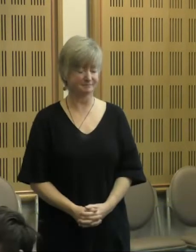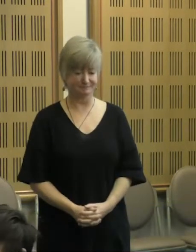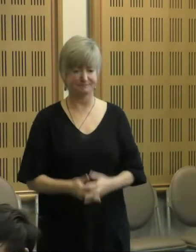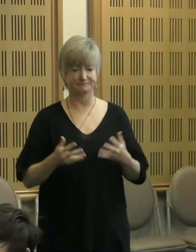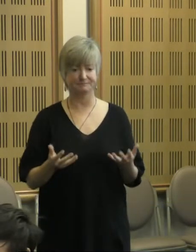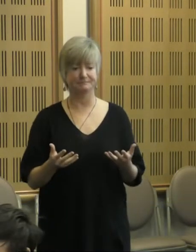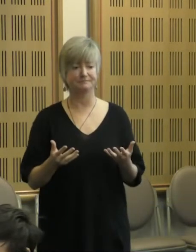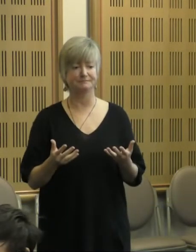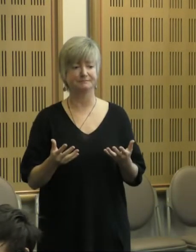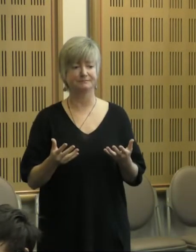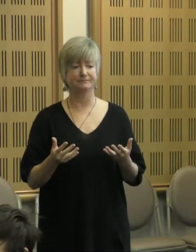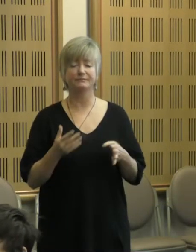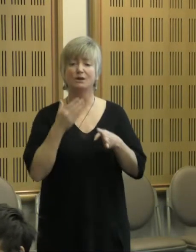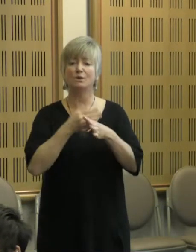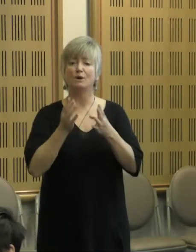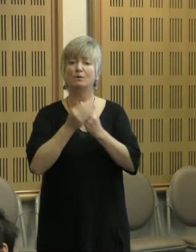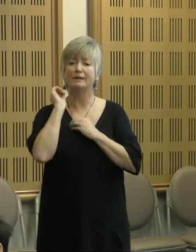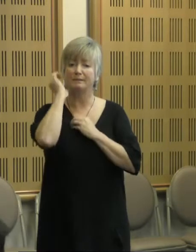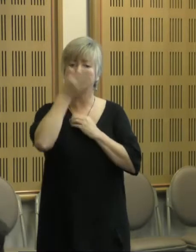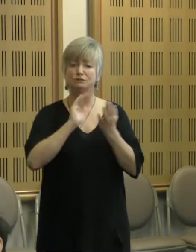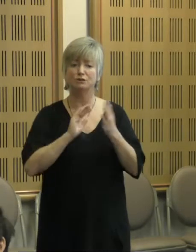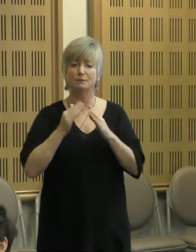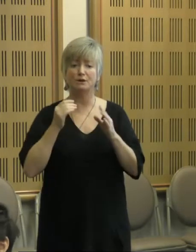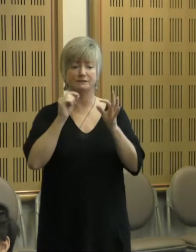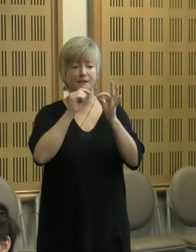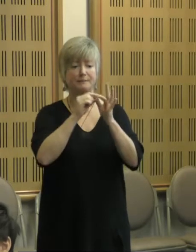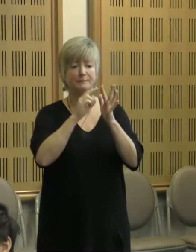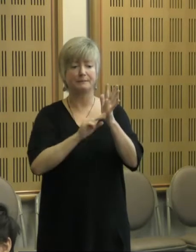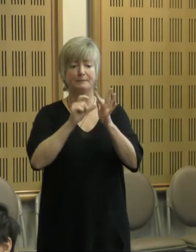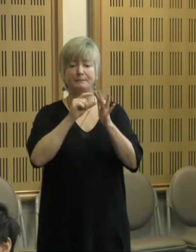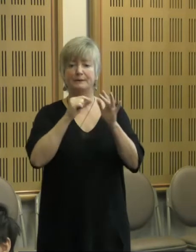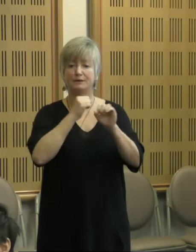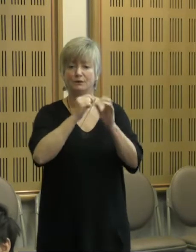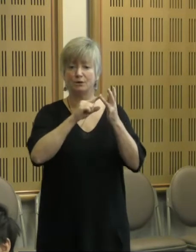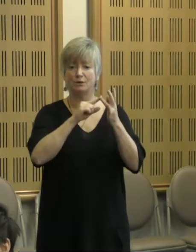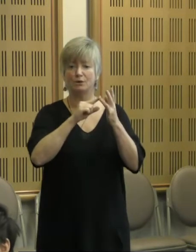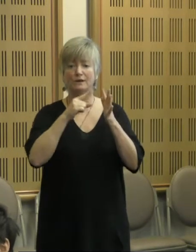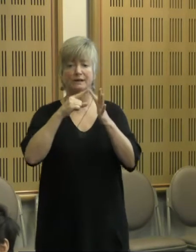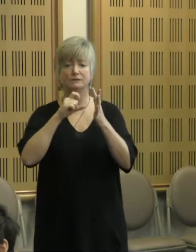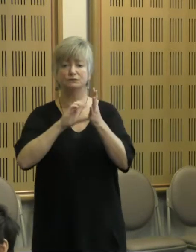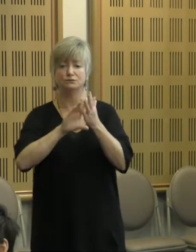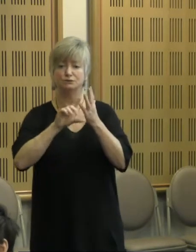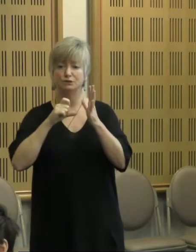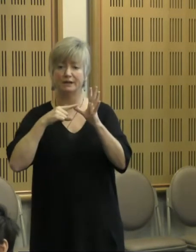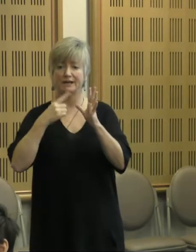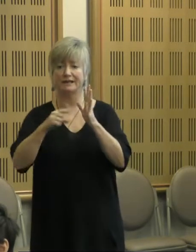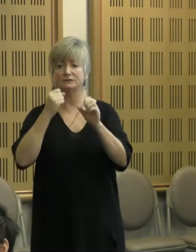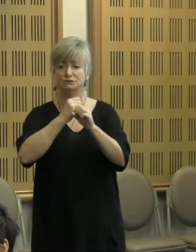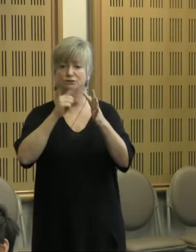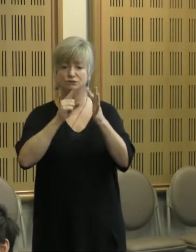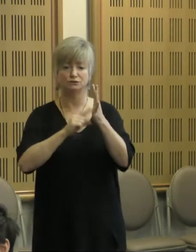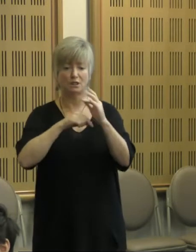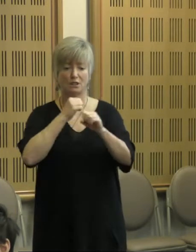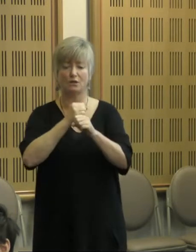So we've been working with the Aboriginal communities in the Bendigo, Pachuca and Geelong regions as part of the, you know, the